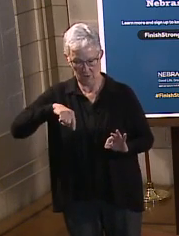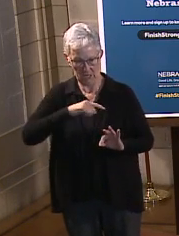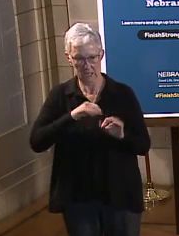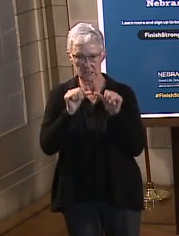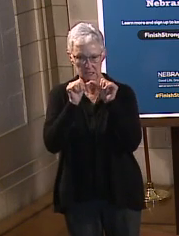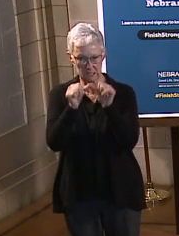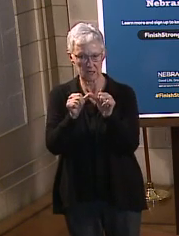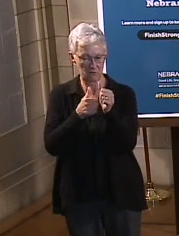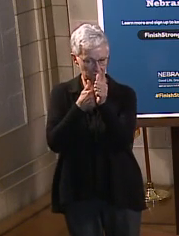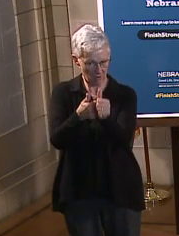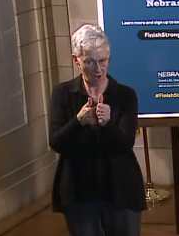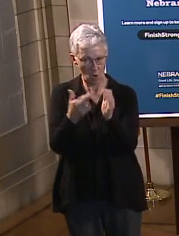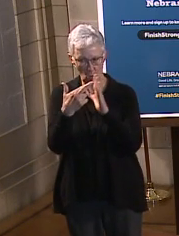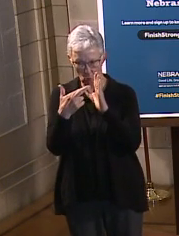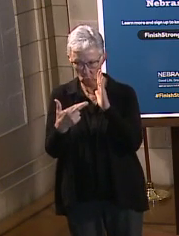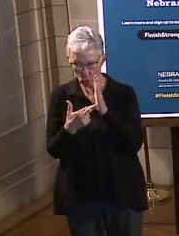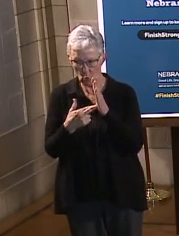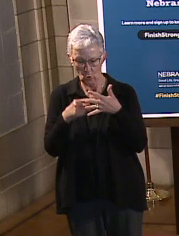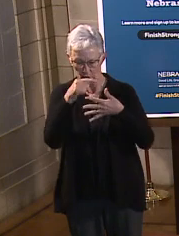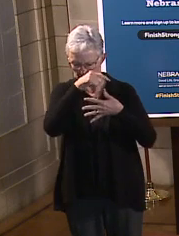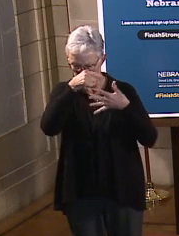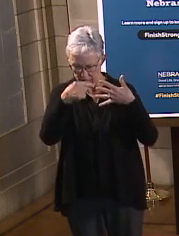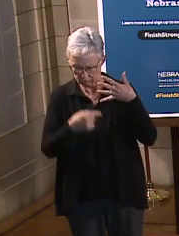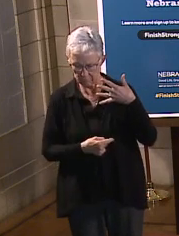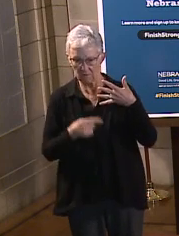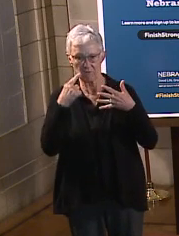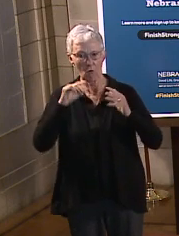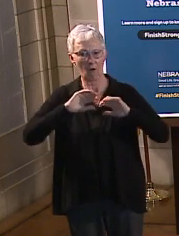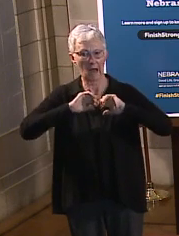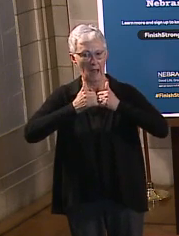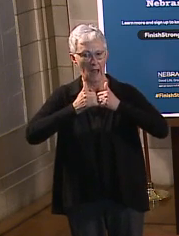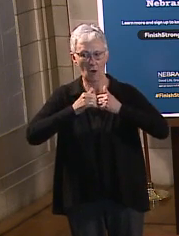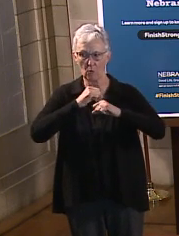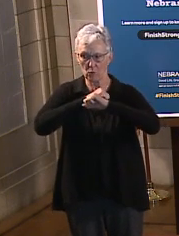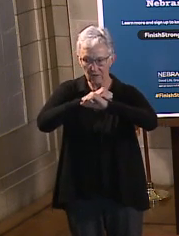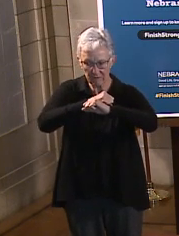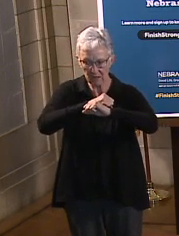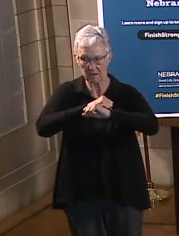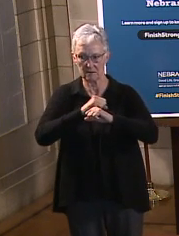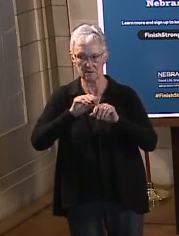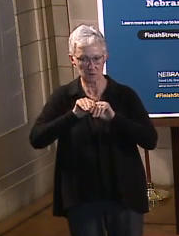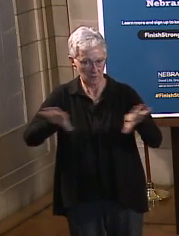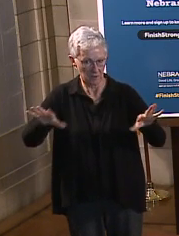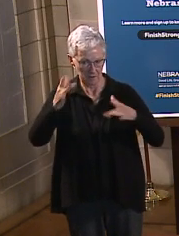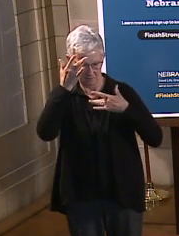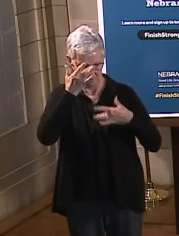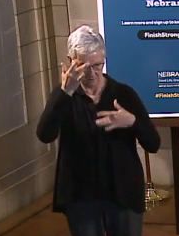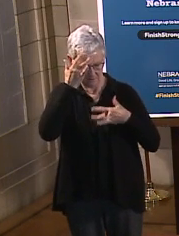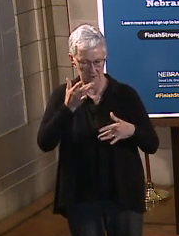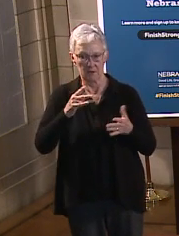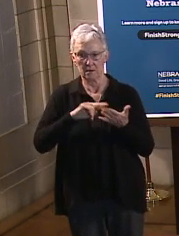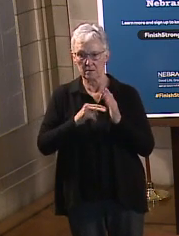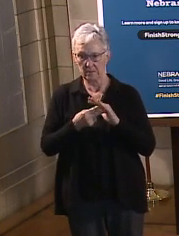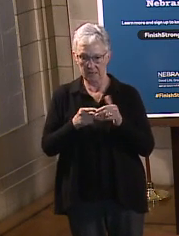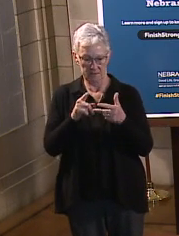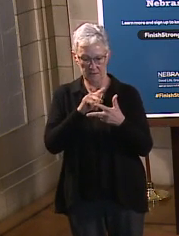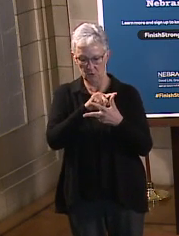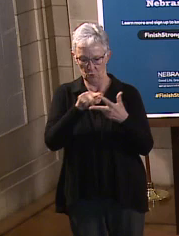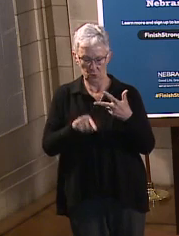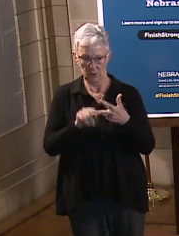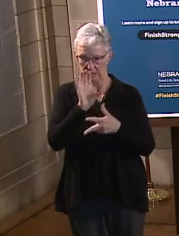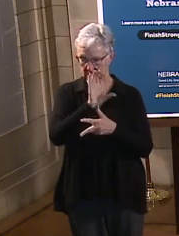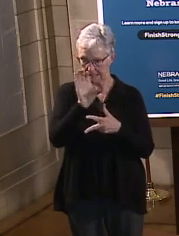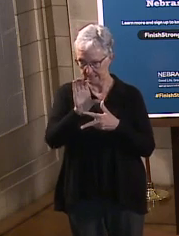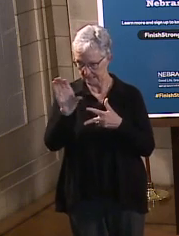the tools we've given you with regard to slowing the spread of the virus, which means avoid the three Cs. If you've got that